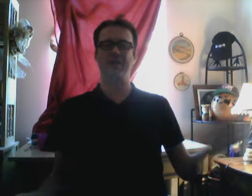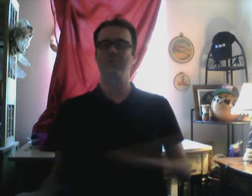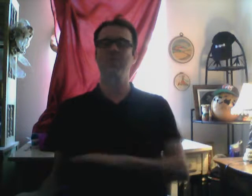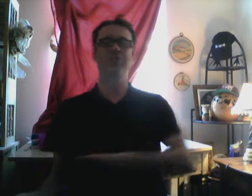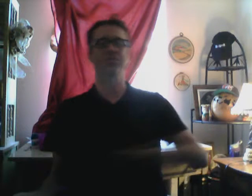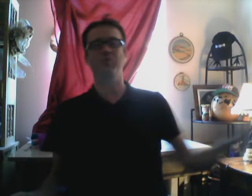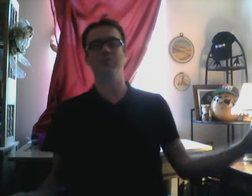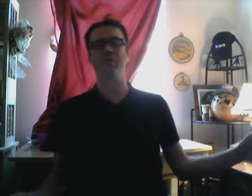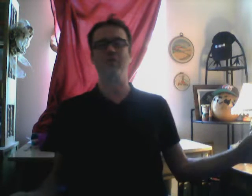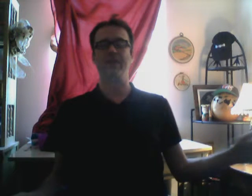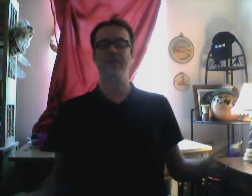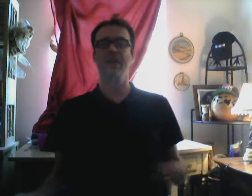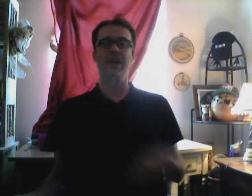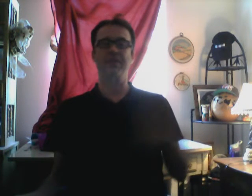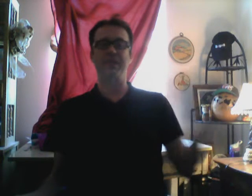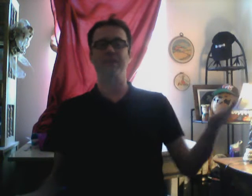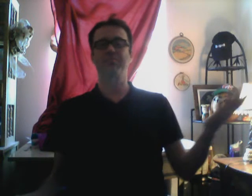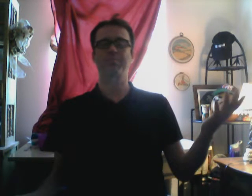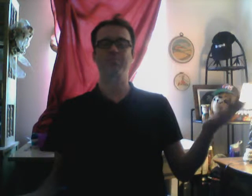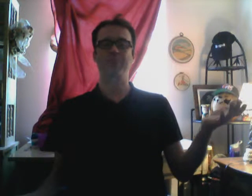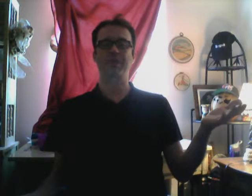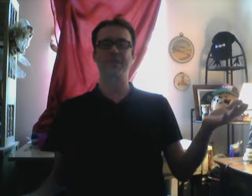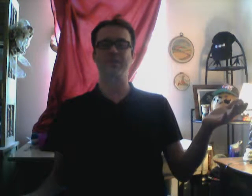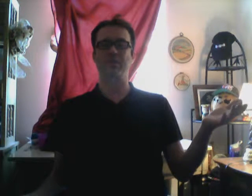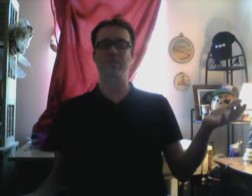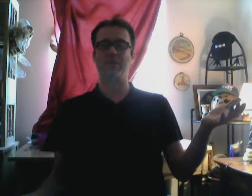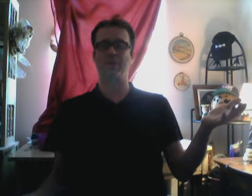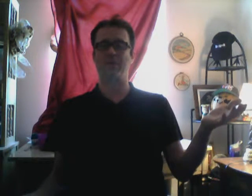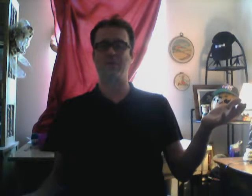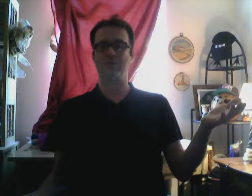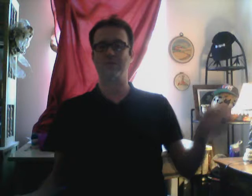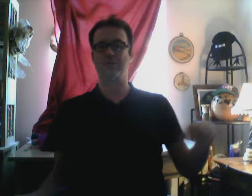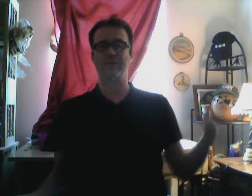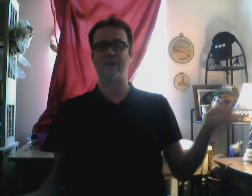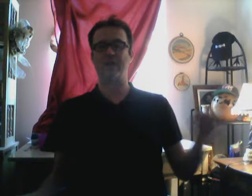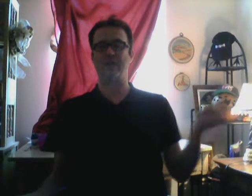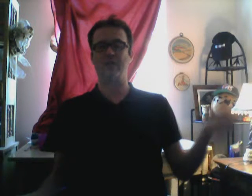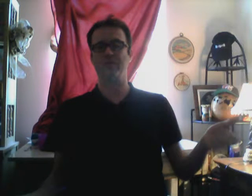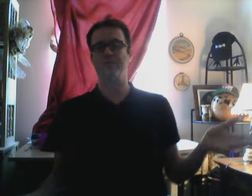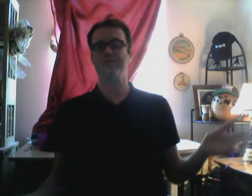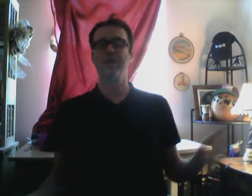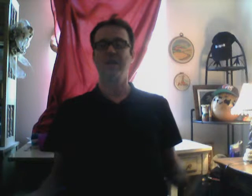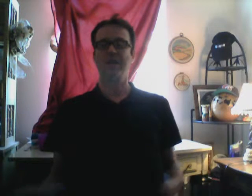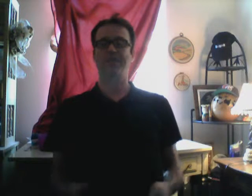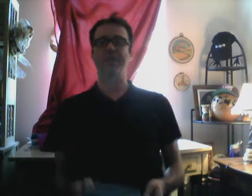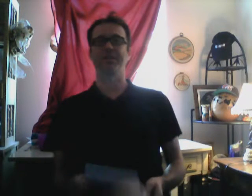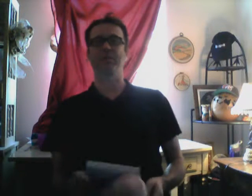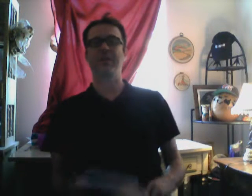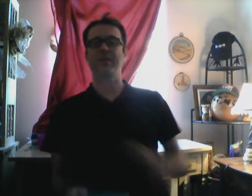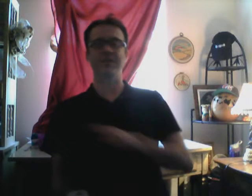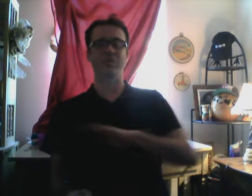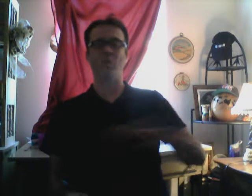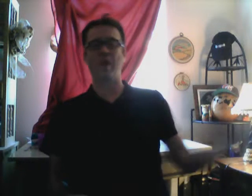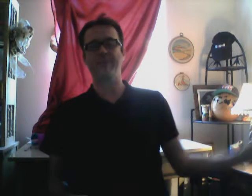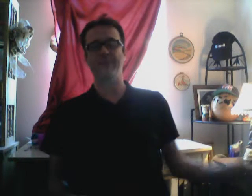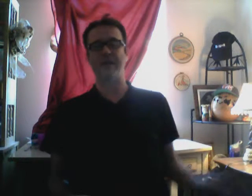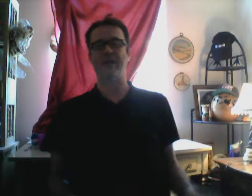it. Just remove it. And then. Replace it. a bunch of cronies. give out all the loot. That's basically. That they just. Wiped it out.